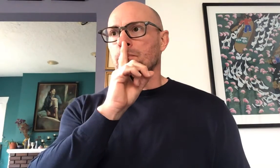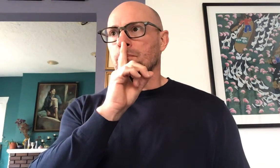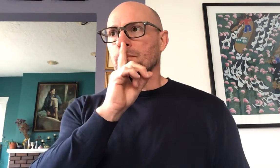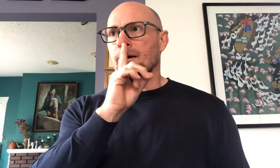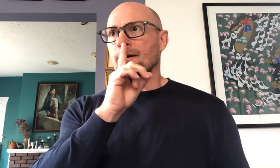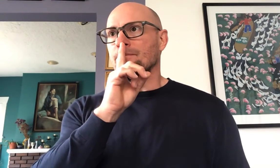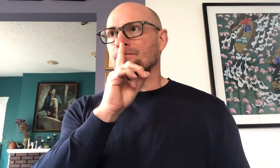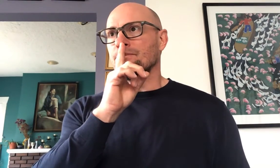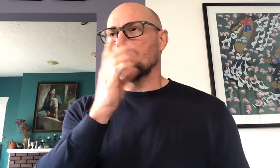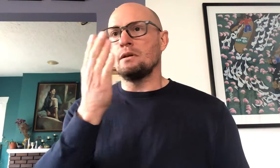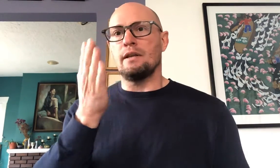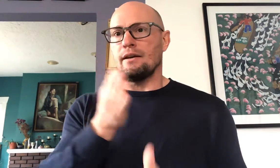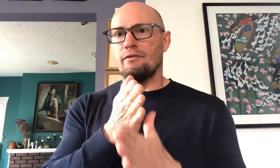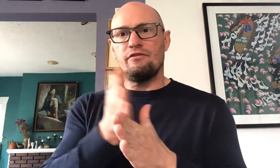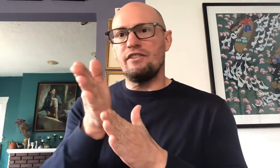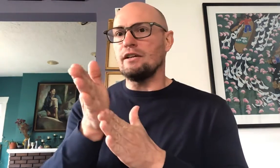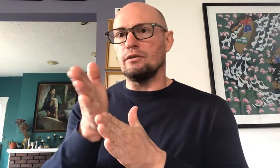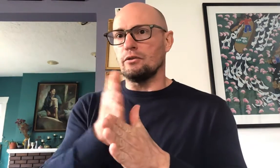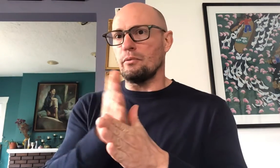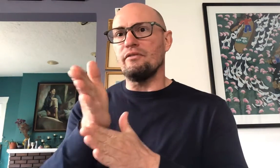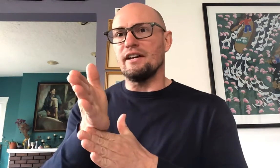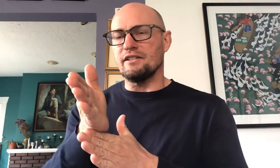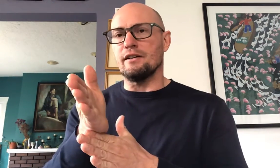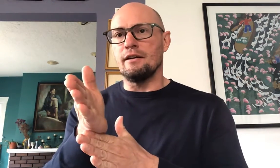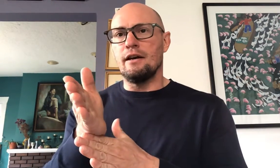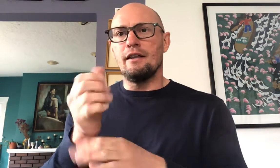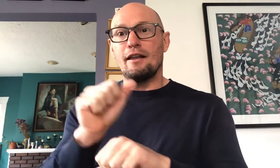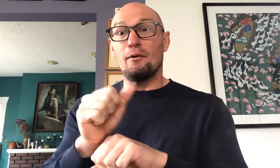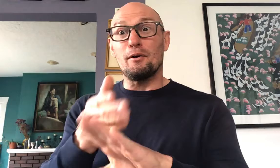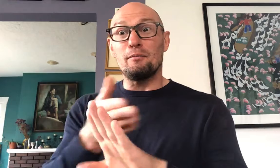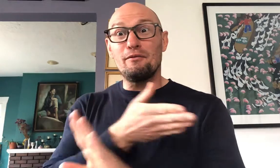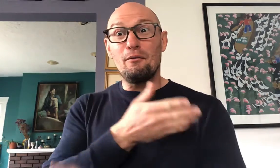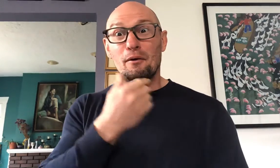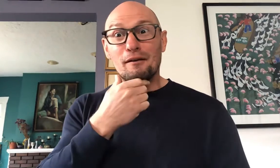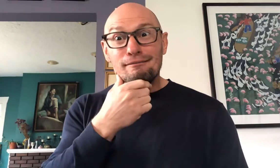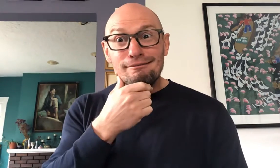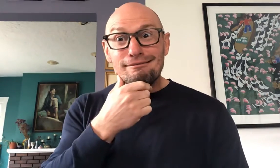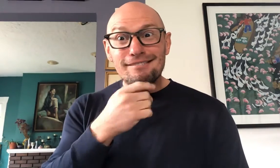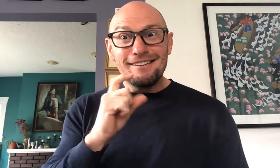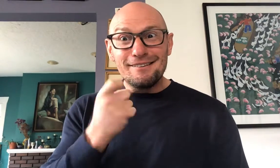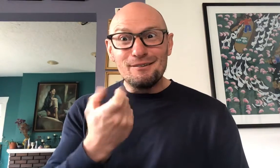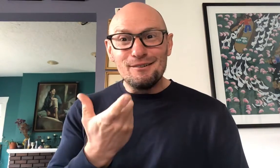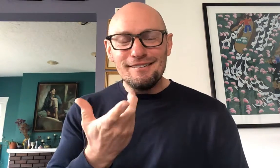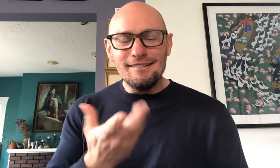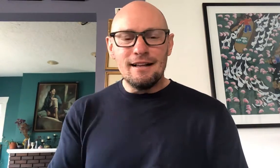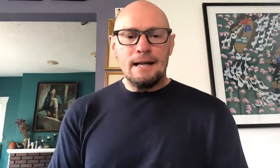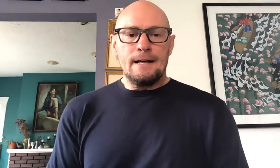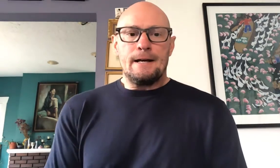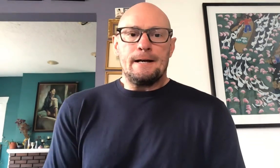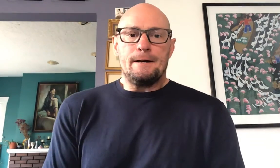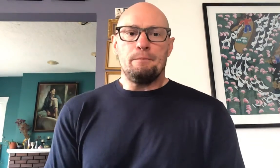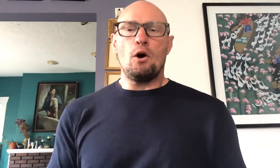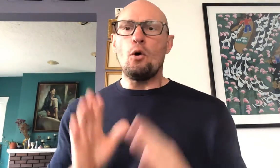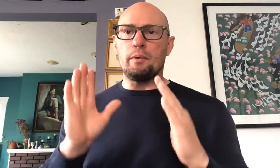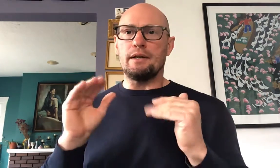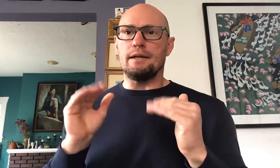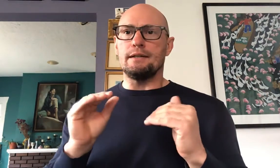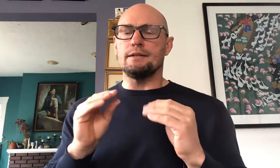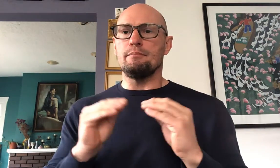like field or profession that I worked before that's cool um hoping it's